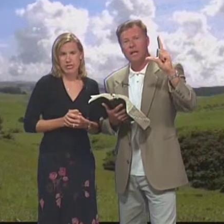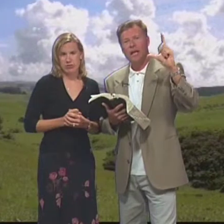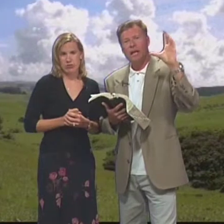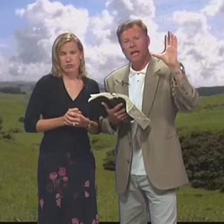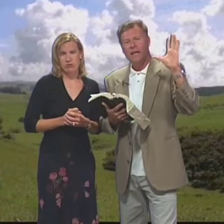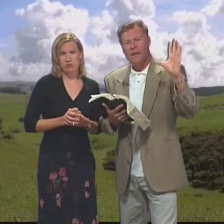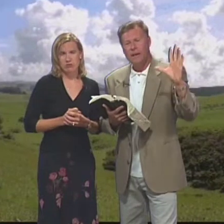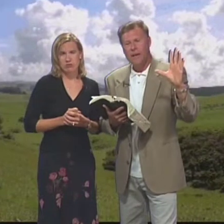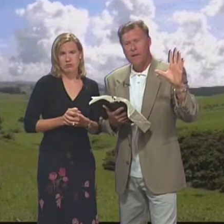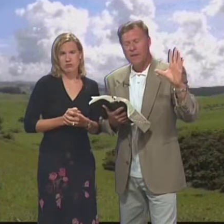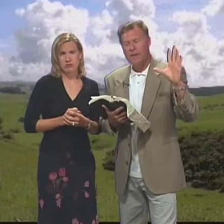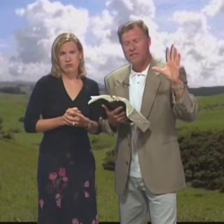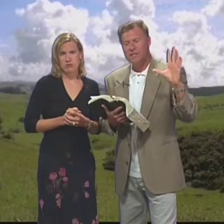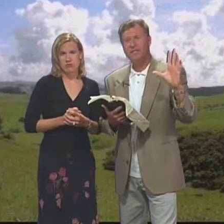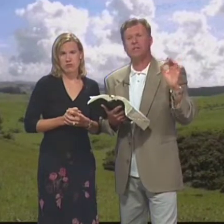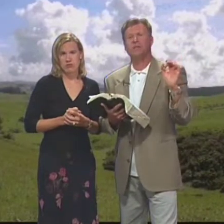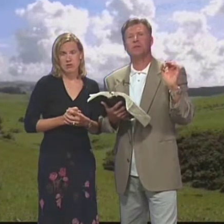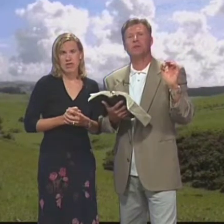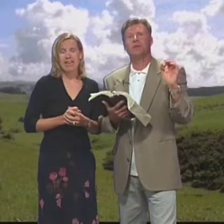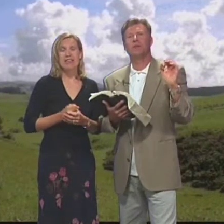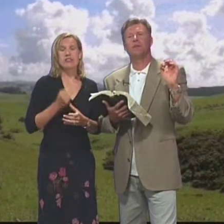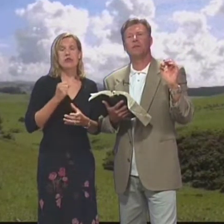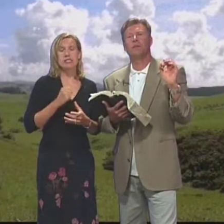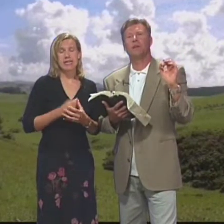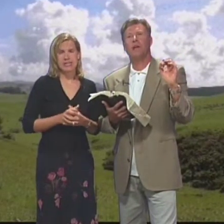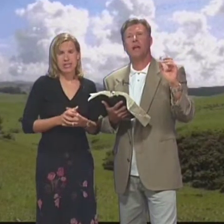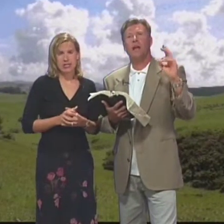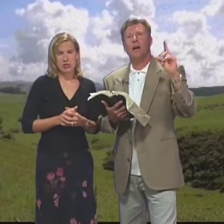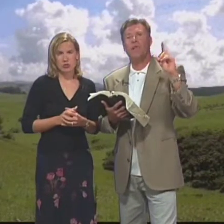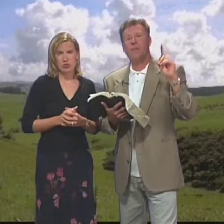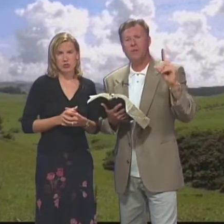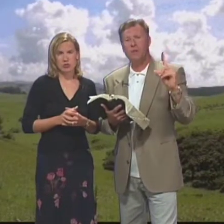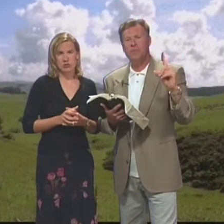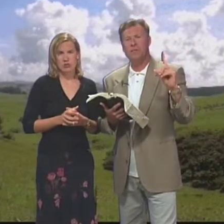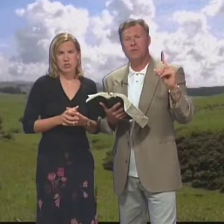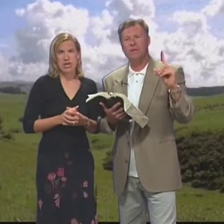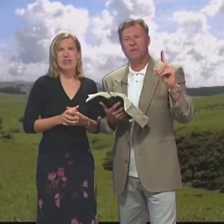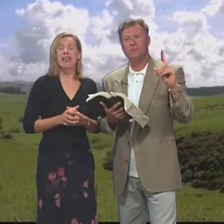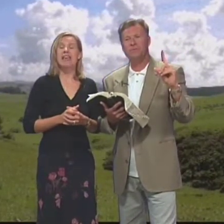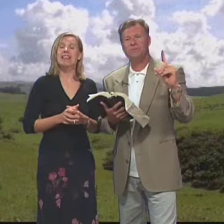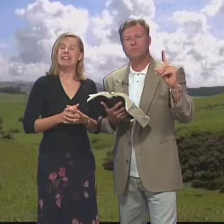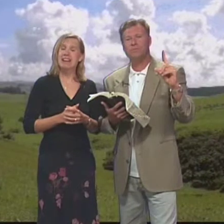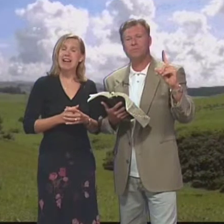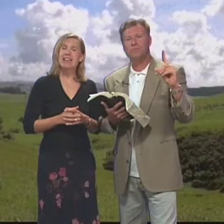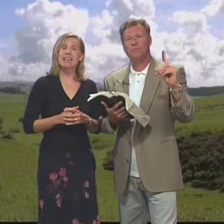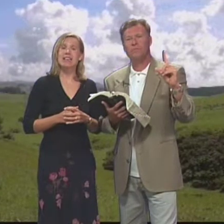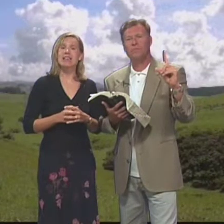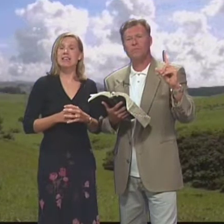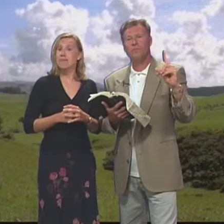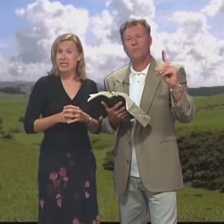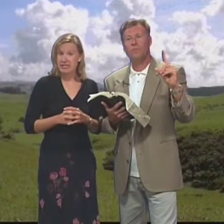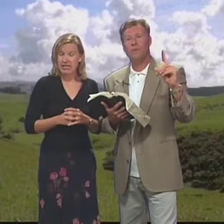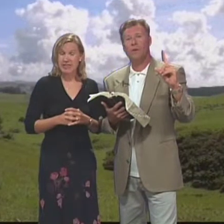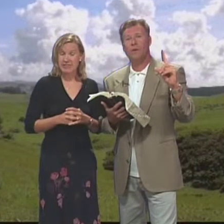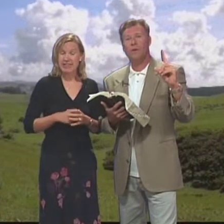razón por esto Within six years Que dentro de seis años Of entering the ministry De entrar